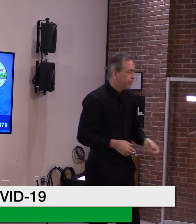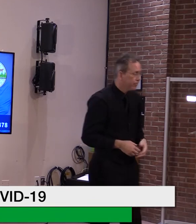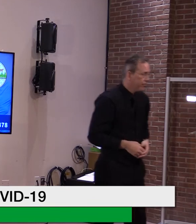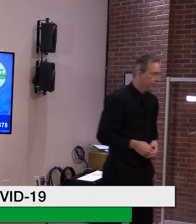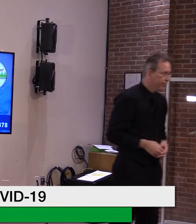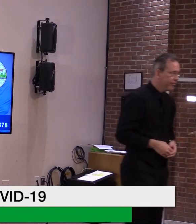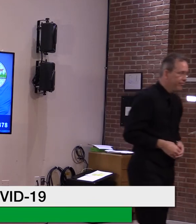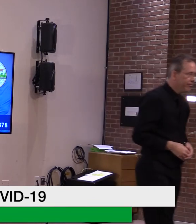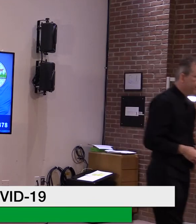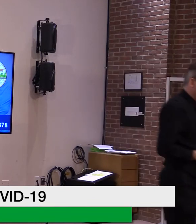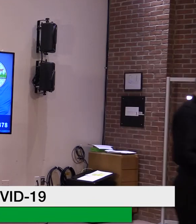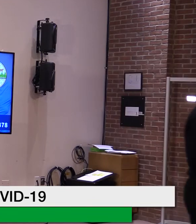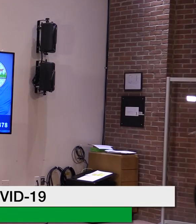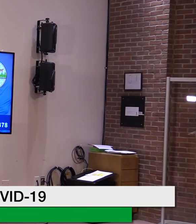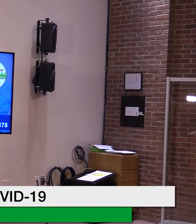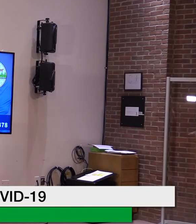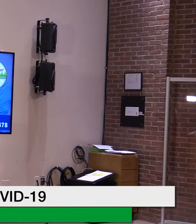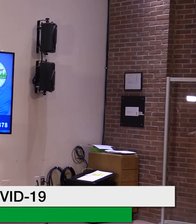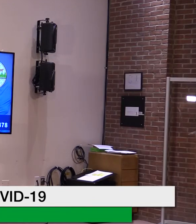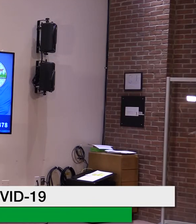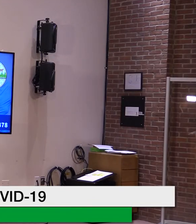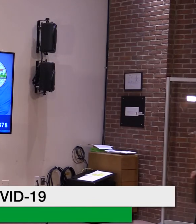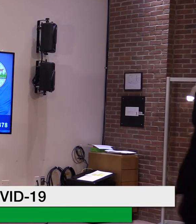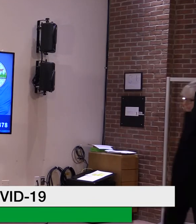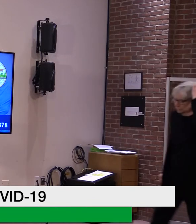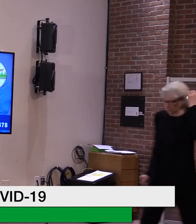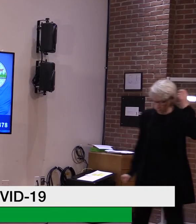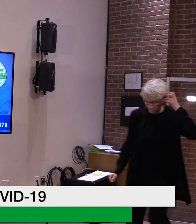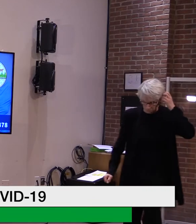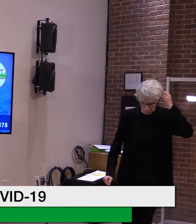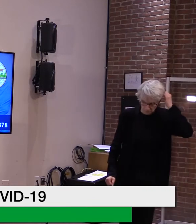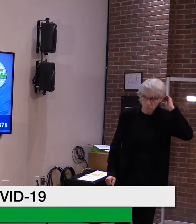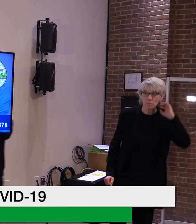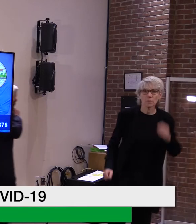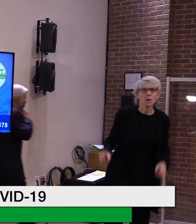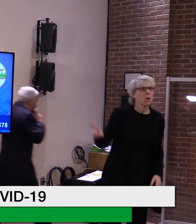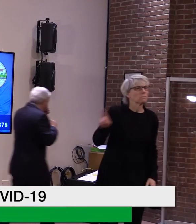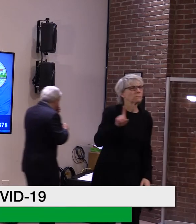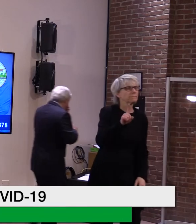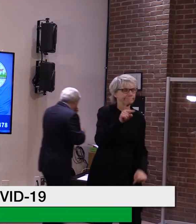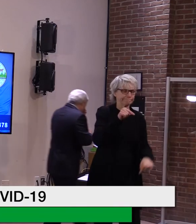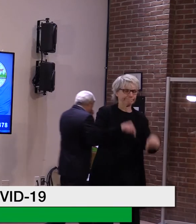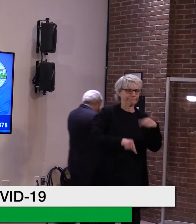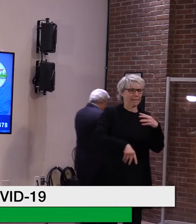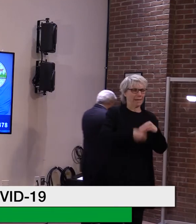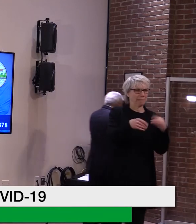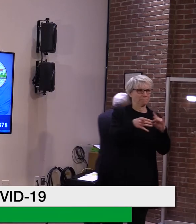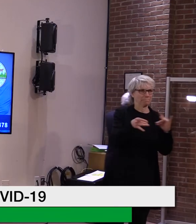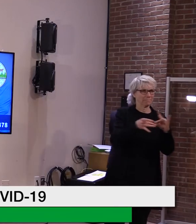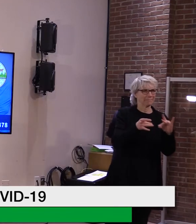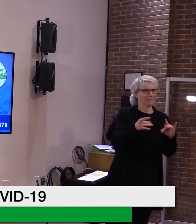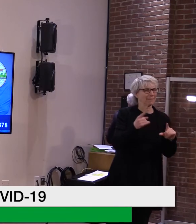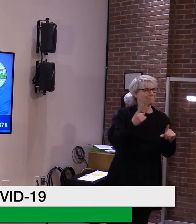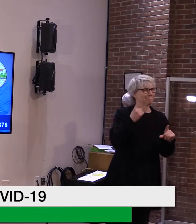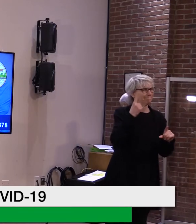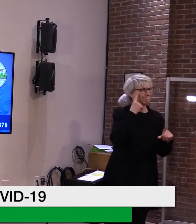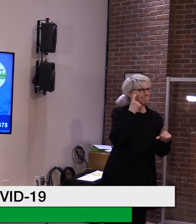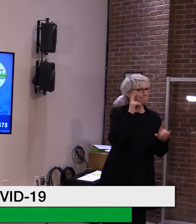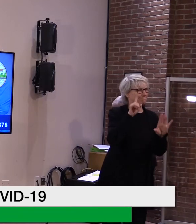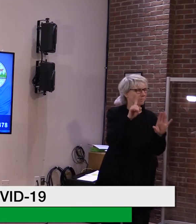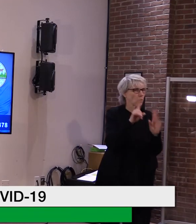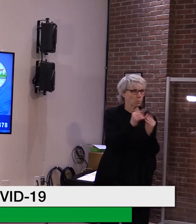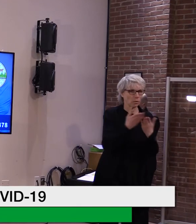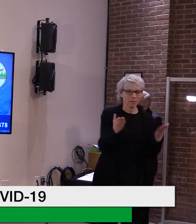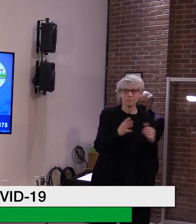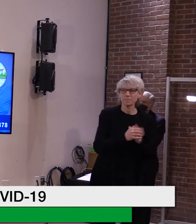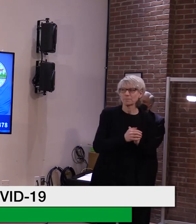Okay. Thank you. I'm going to add one more layer of suspicion from my standpoint. Um, we are